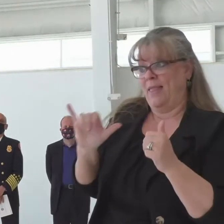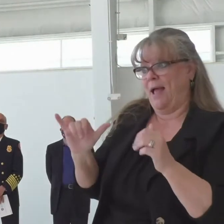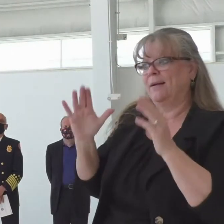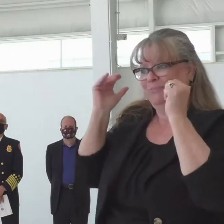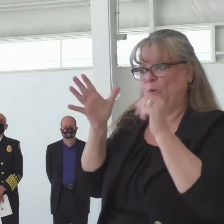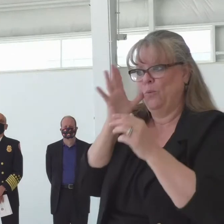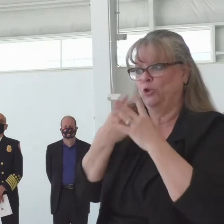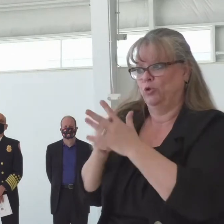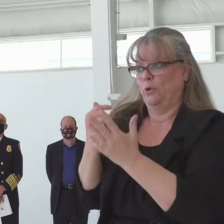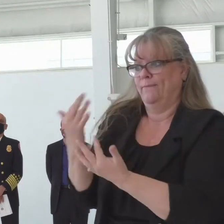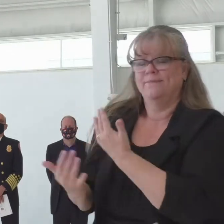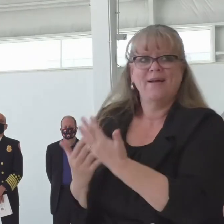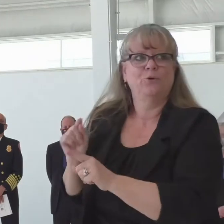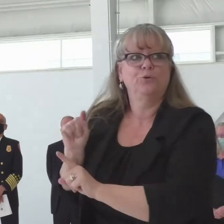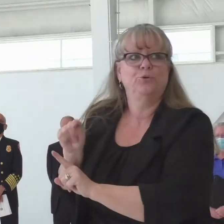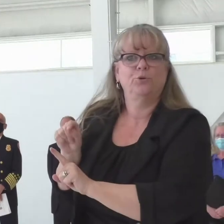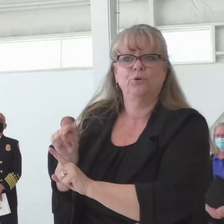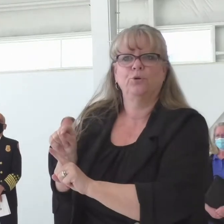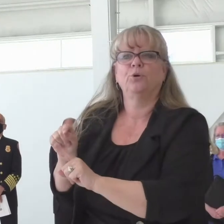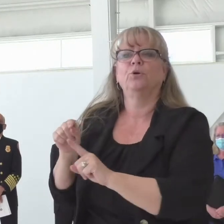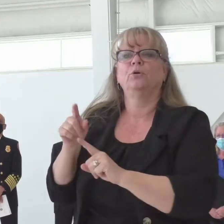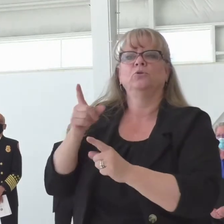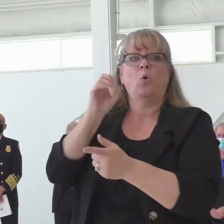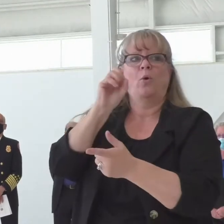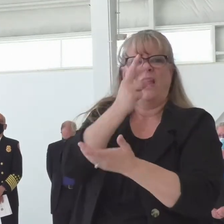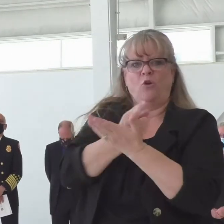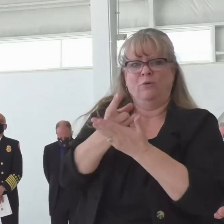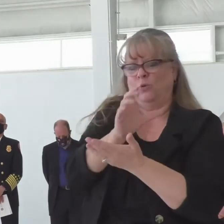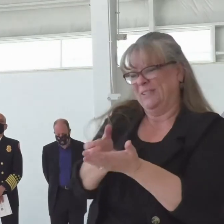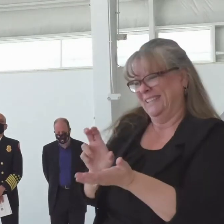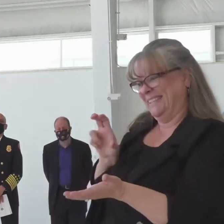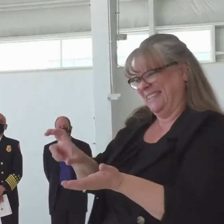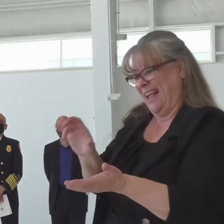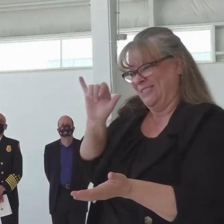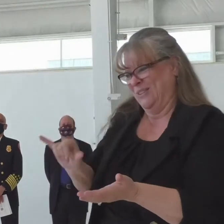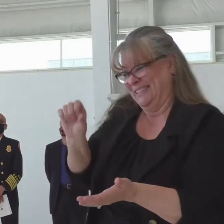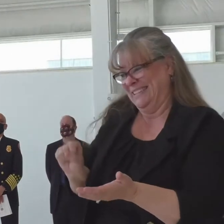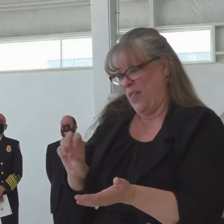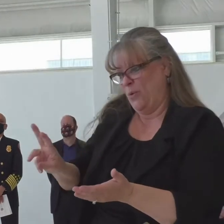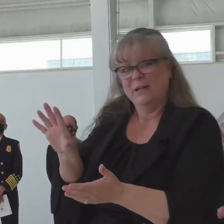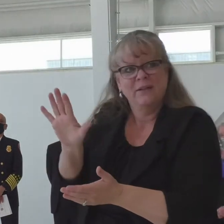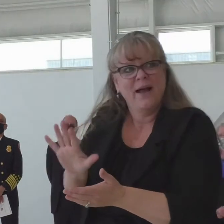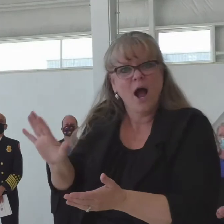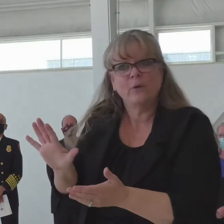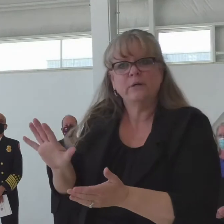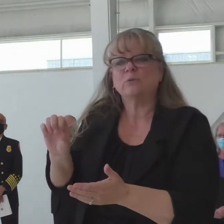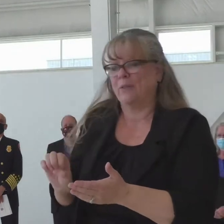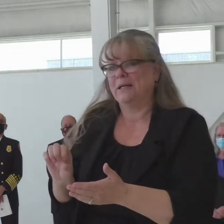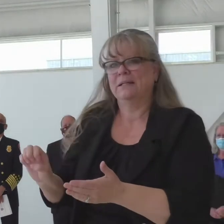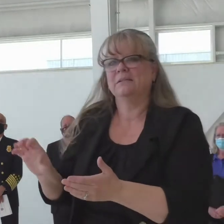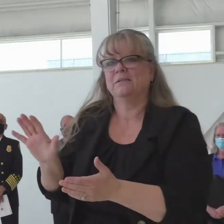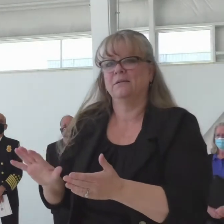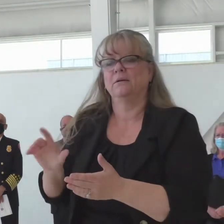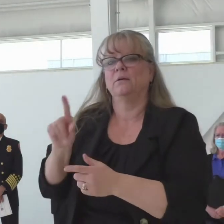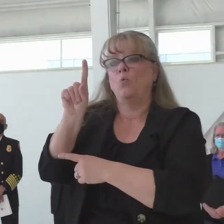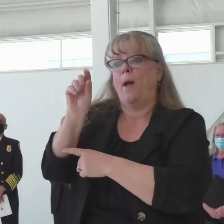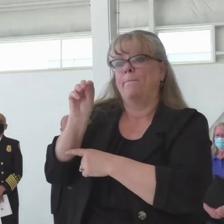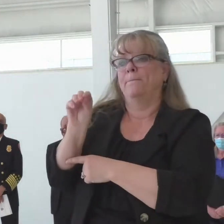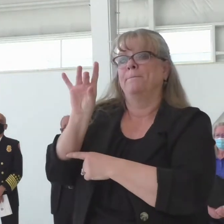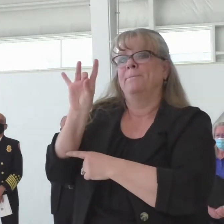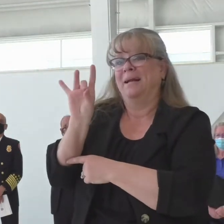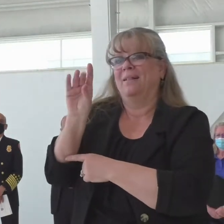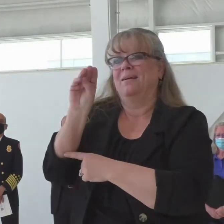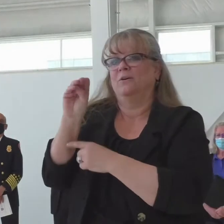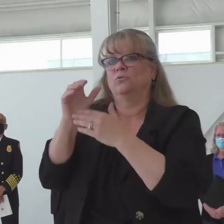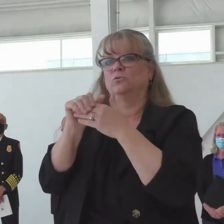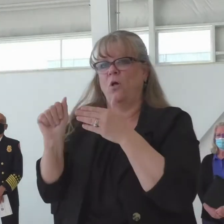to Senate Bill 49, the Enhanced State Assistance, there's $1.8 million in that fund that allows us to provide additional aviation